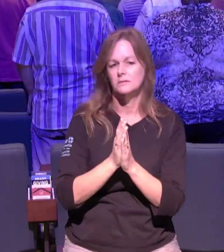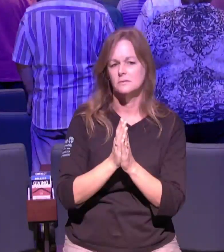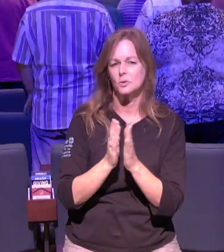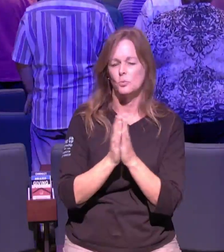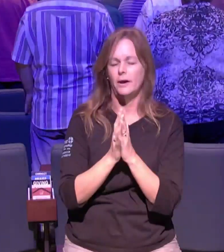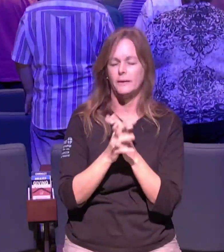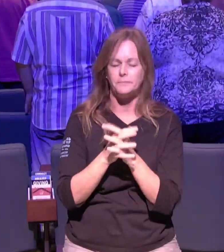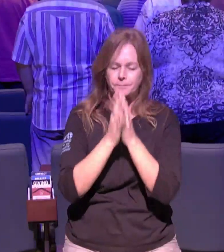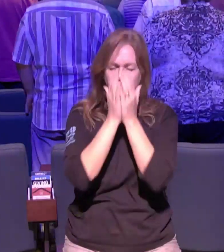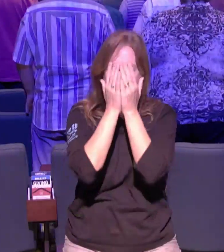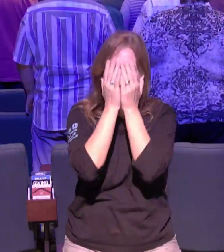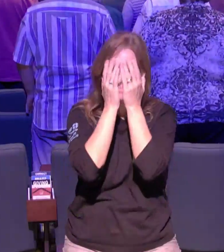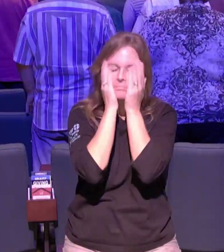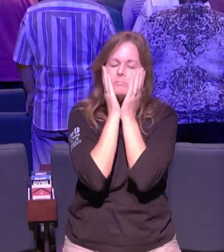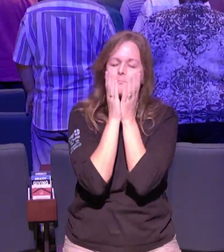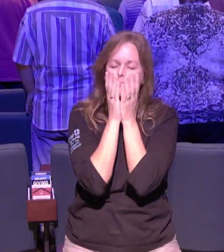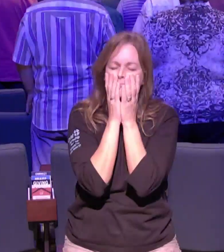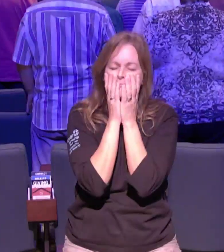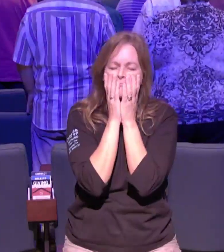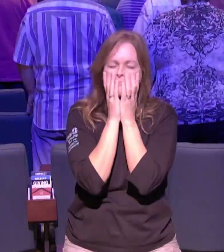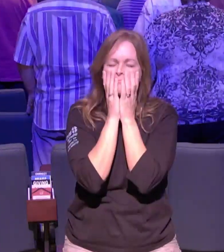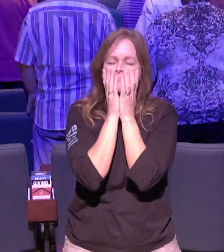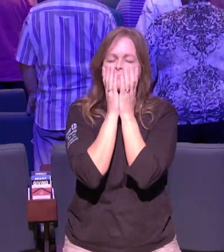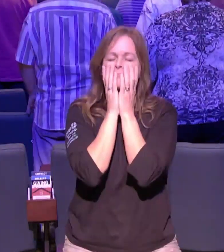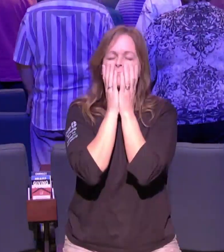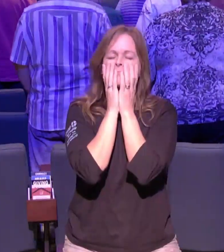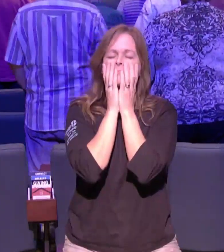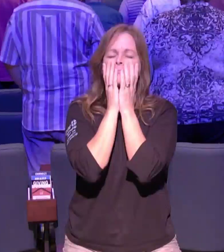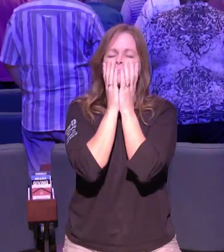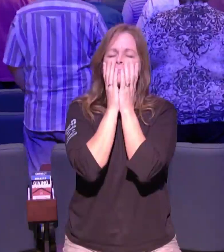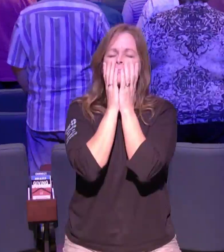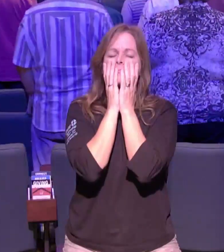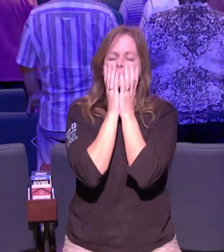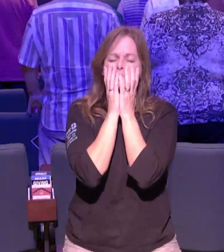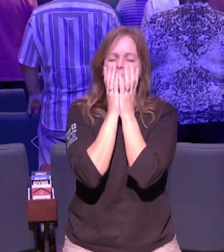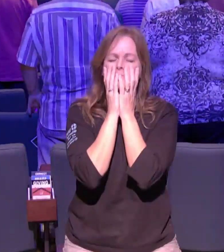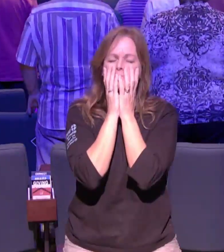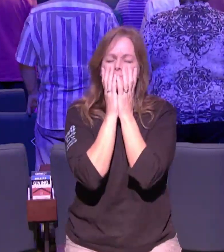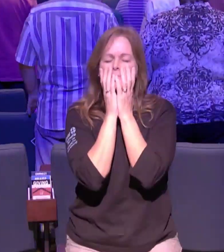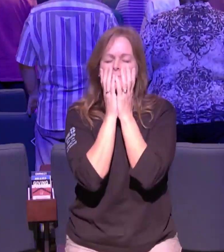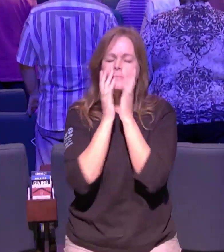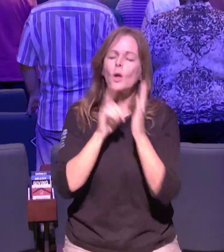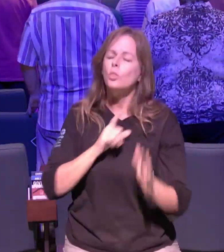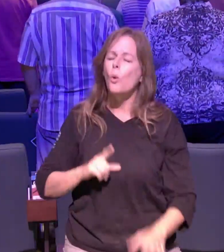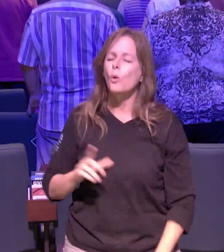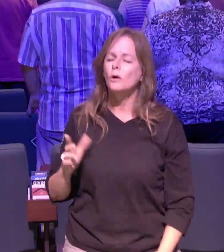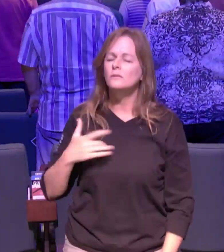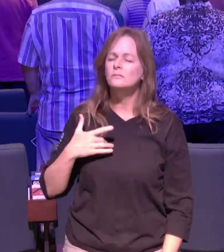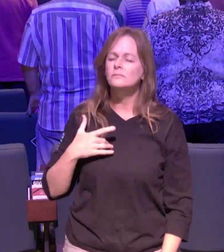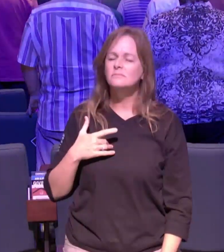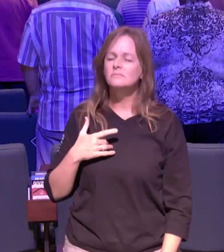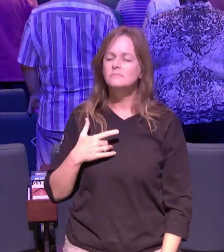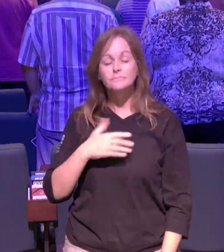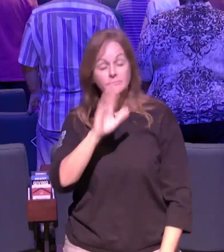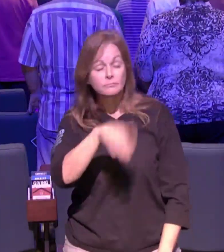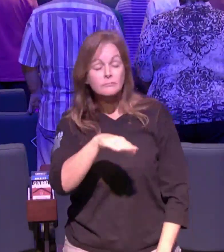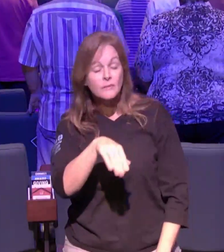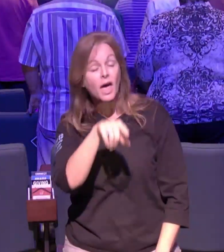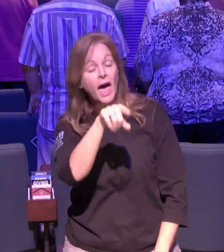god i thank you for uh that your word challenges us to get uncomfortable it challenges us to step out of our comfort